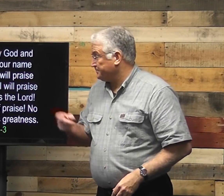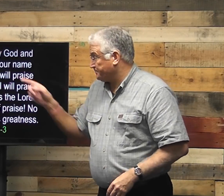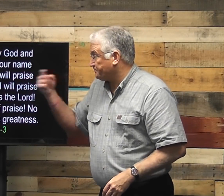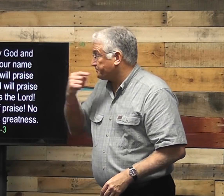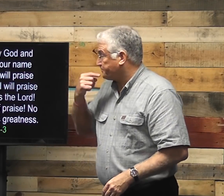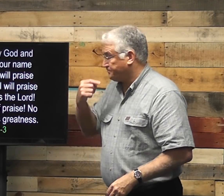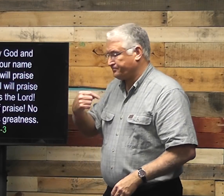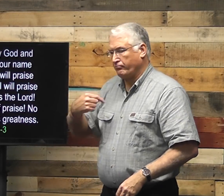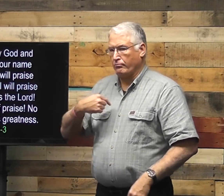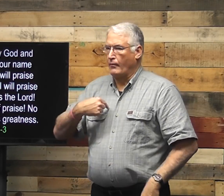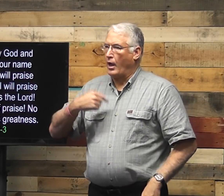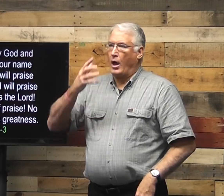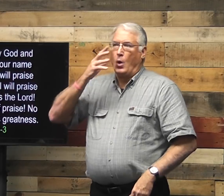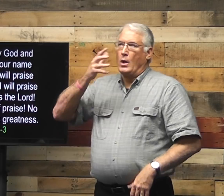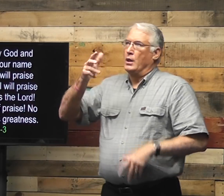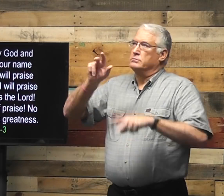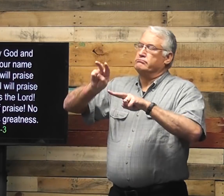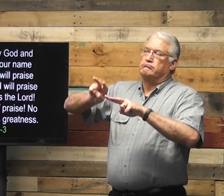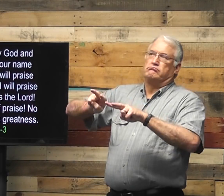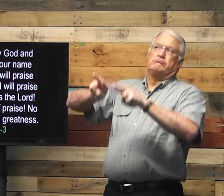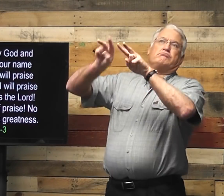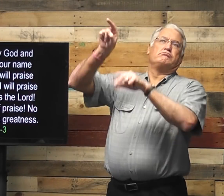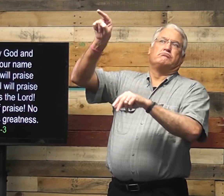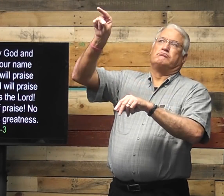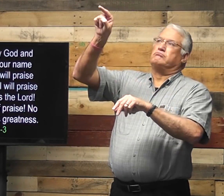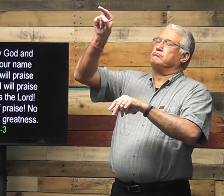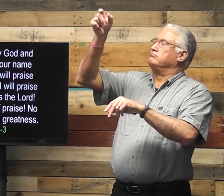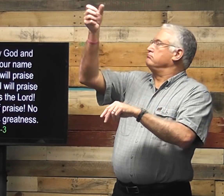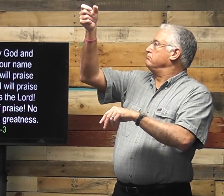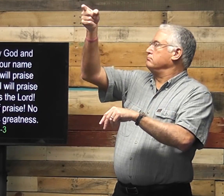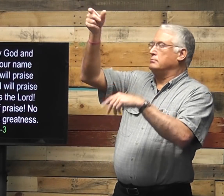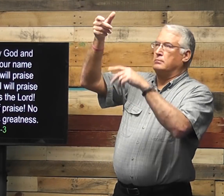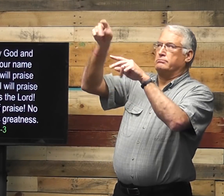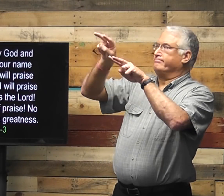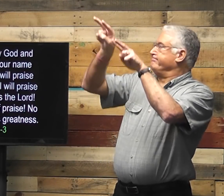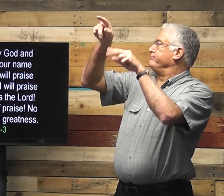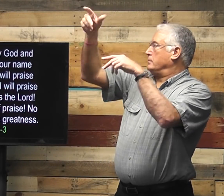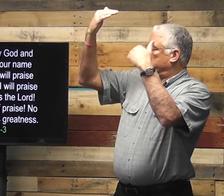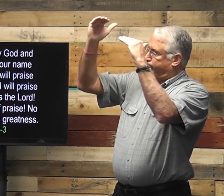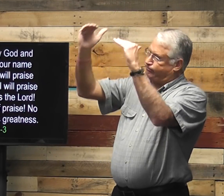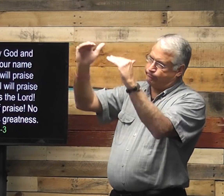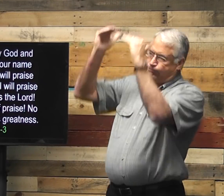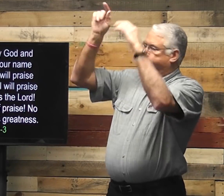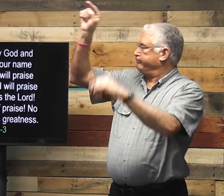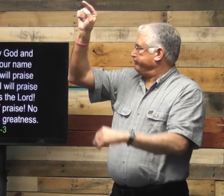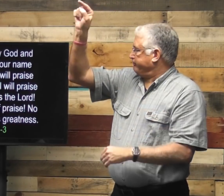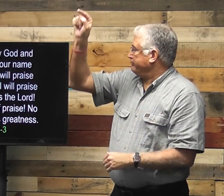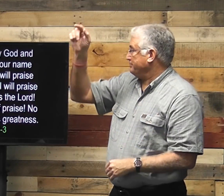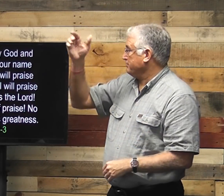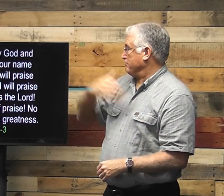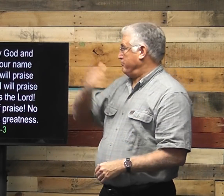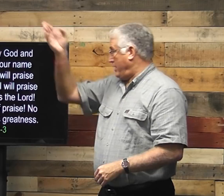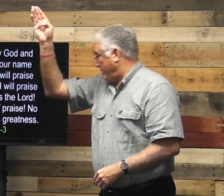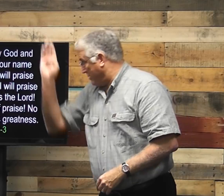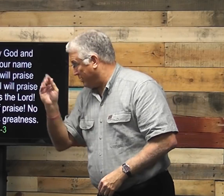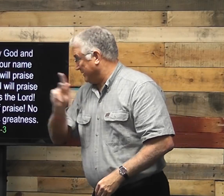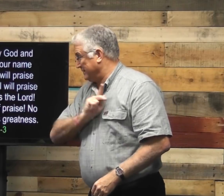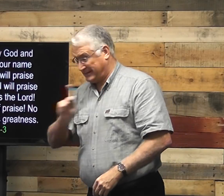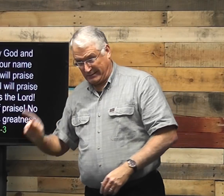This is David. He says, I will exalt you, elevate you, my God